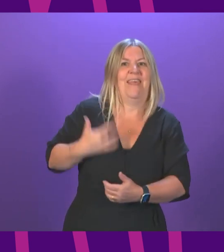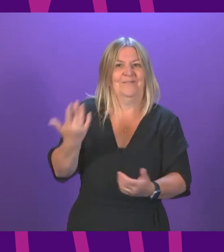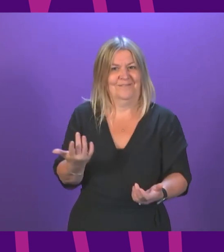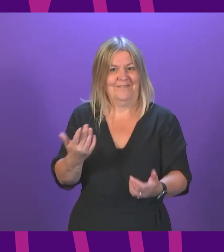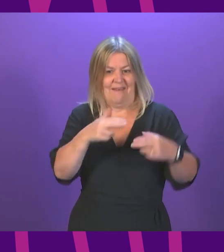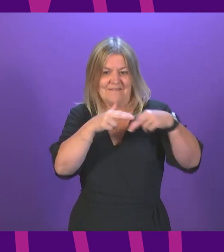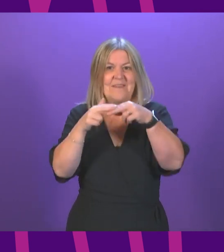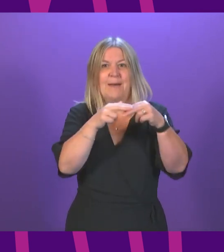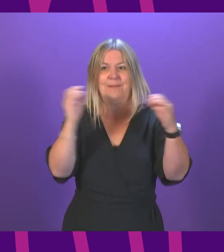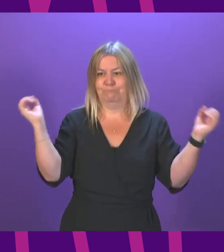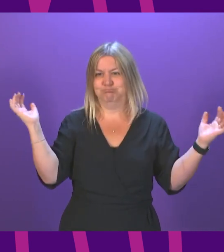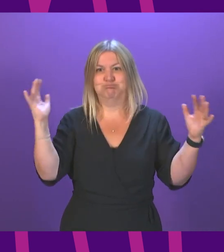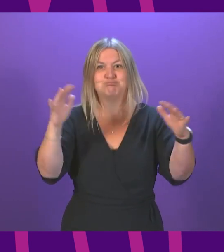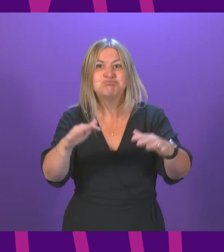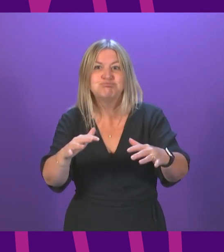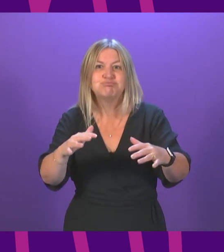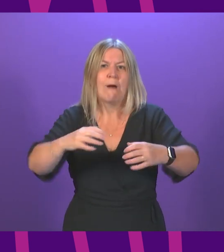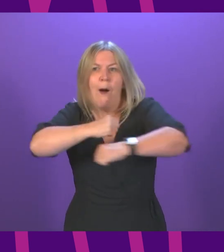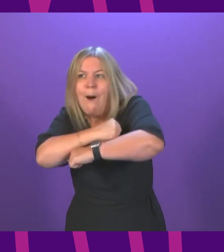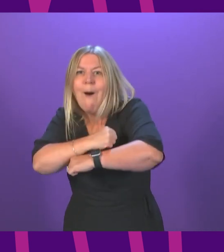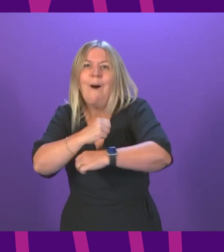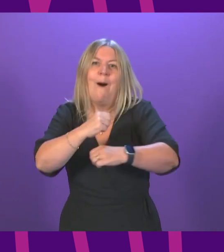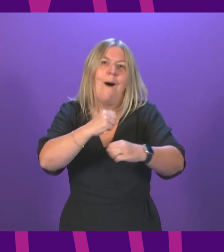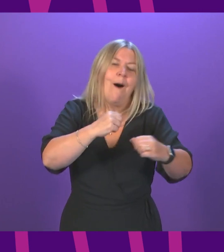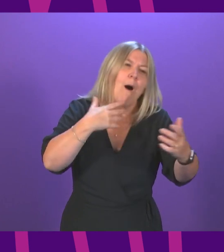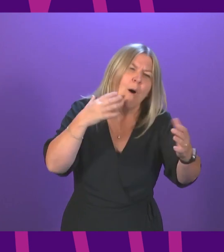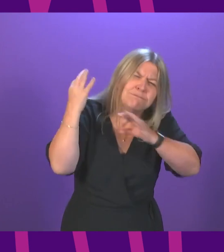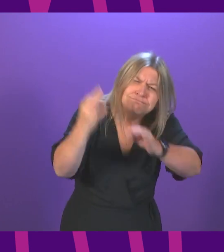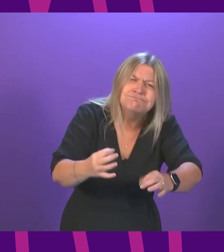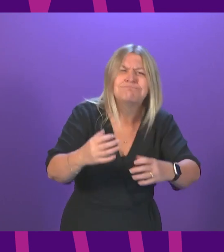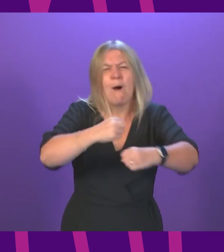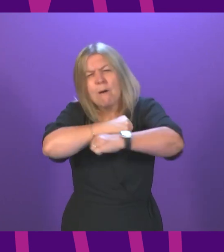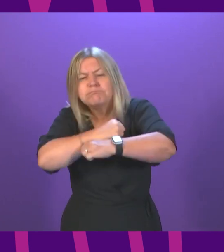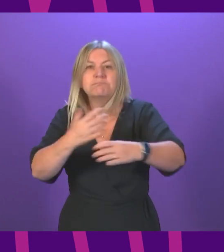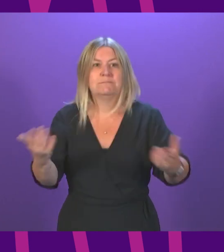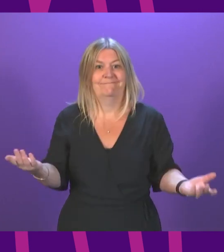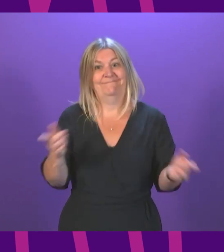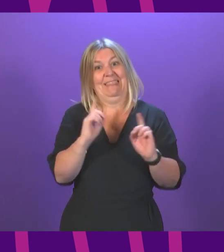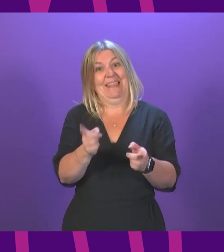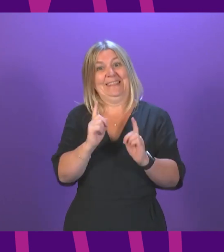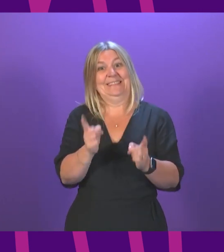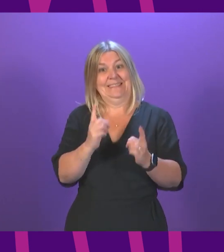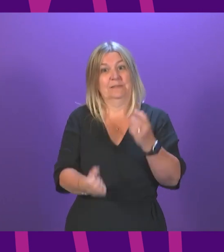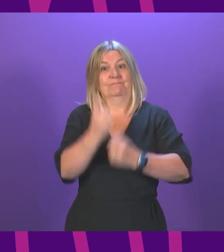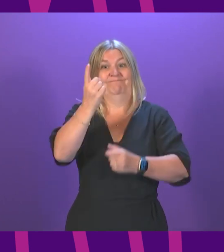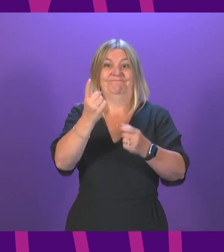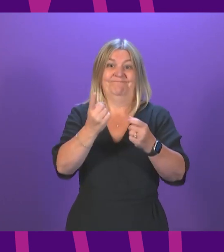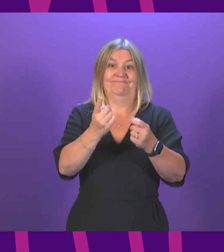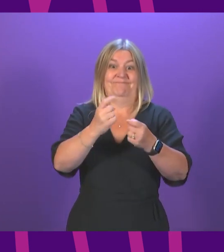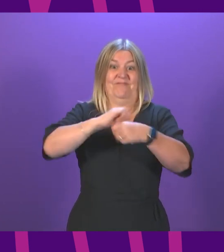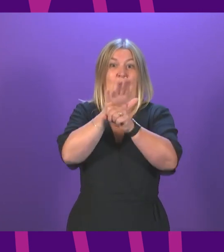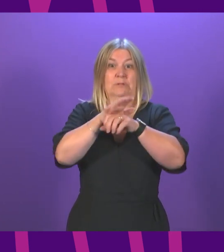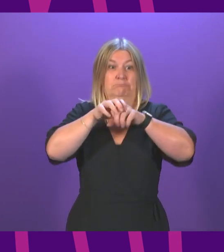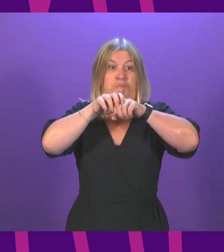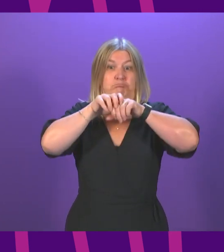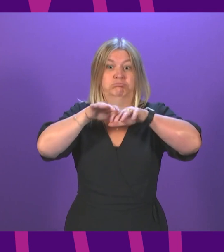families are coming together and hugging and doing these kinds of things. they therefore, unfortunately, this is the painful thing about COVID. It's these kinds of